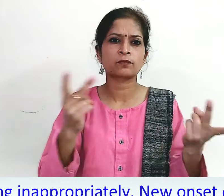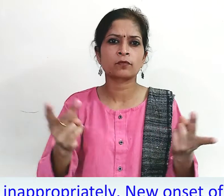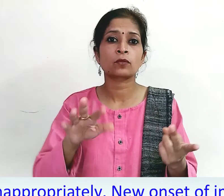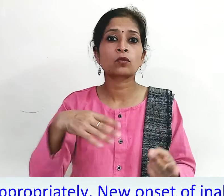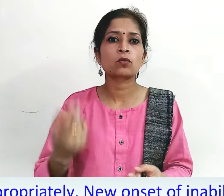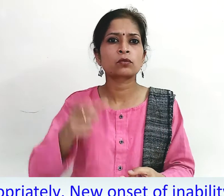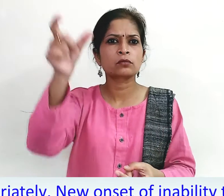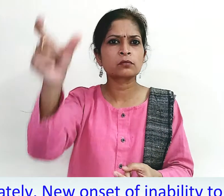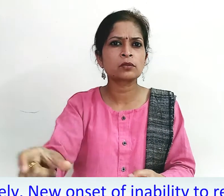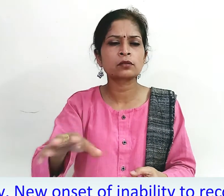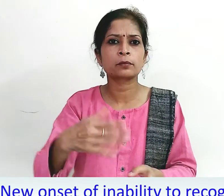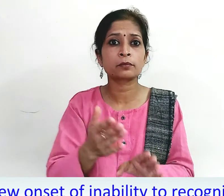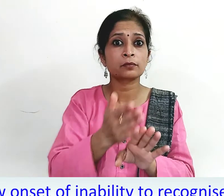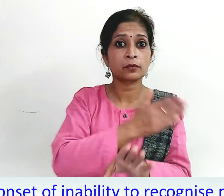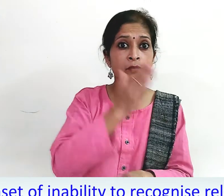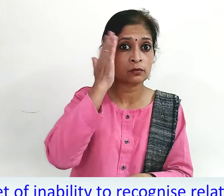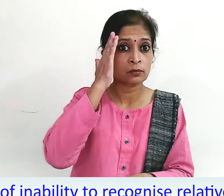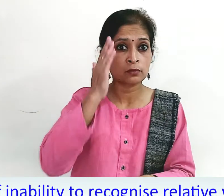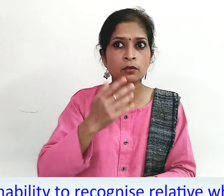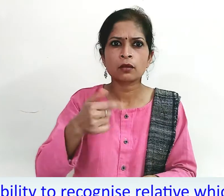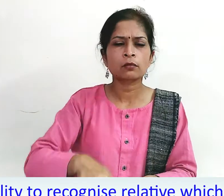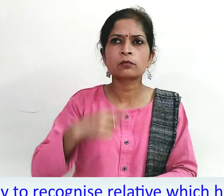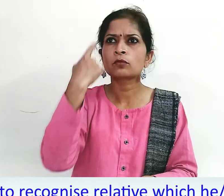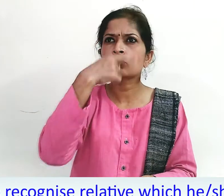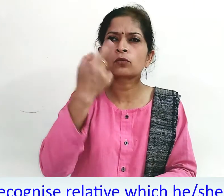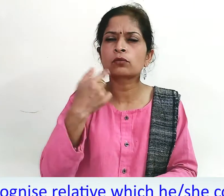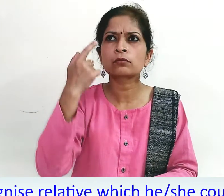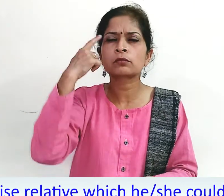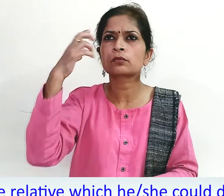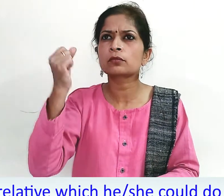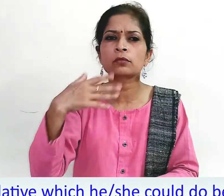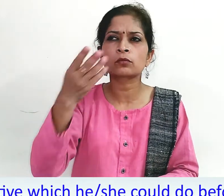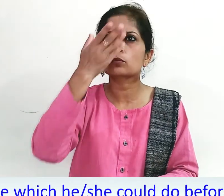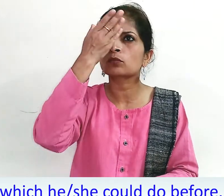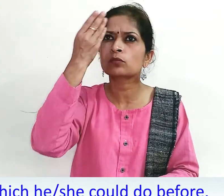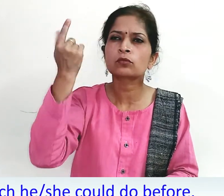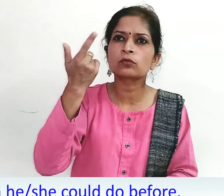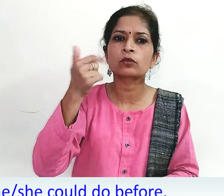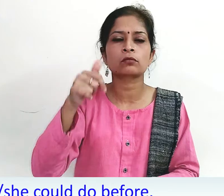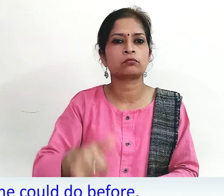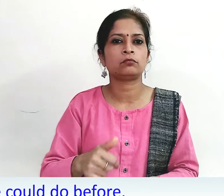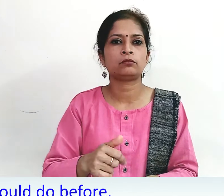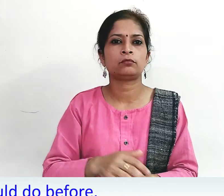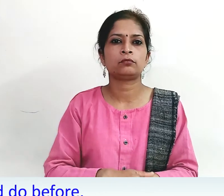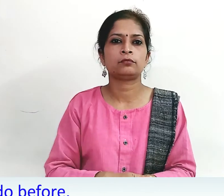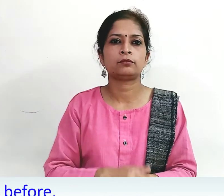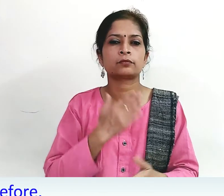New onset of inability to recognize relative which she or he could do before. diaries do I'm not liking